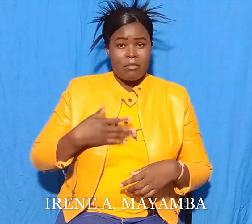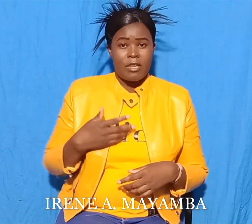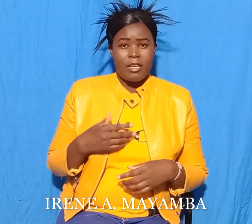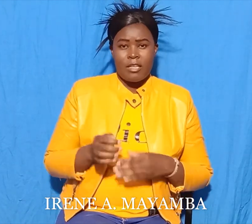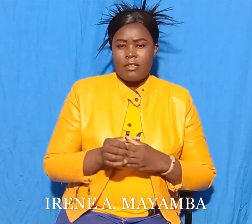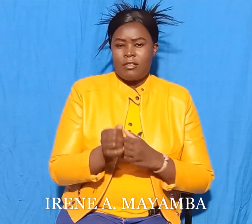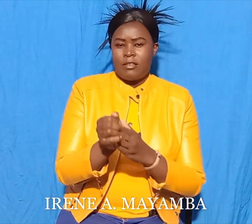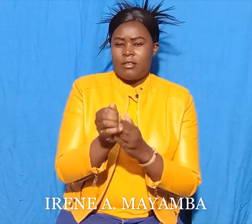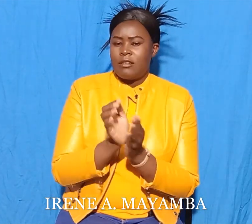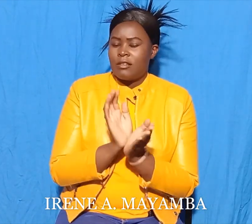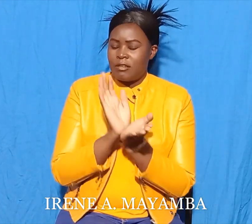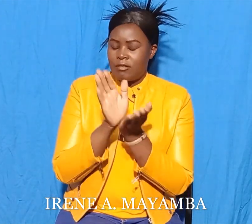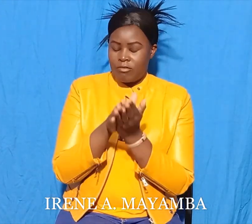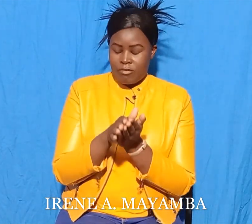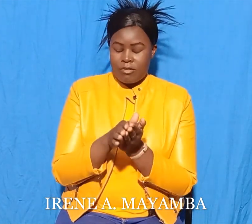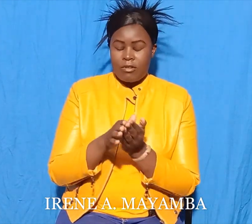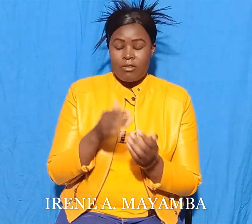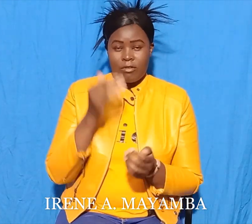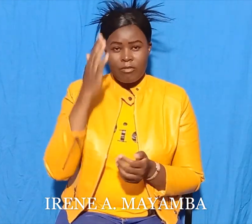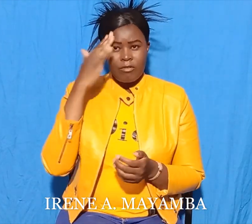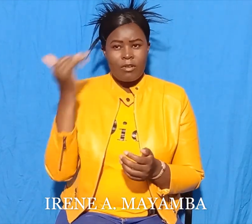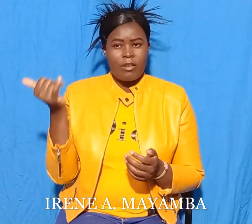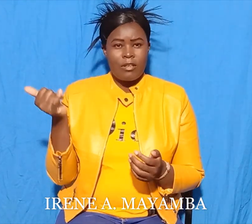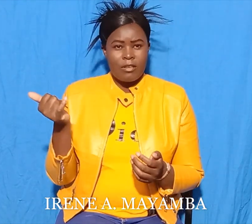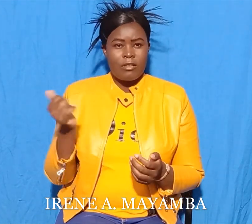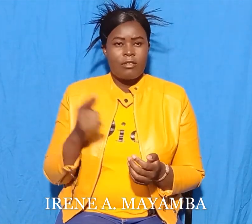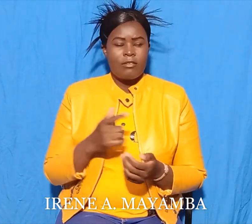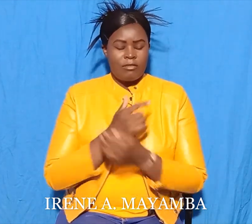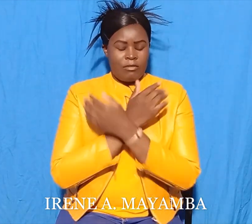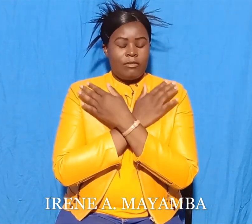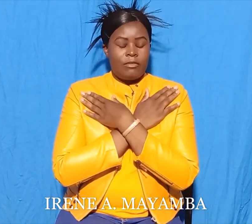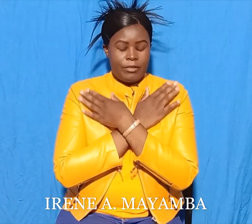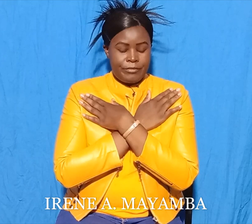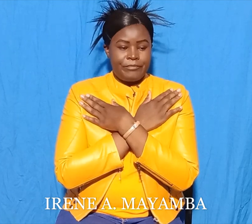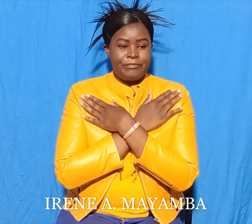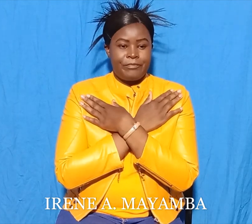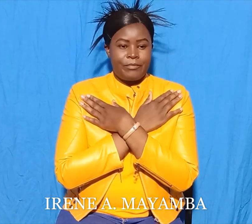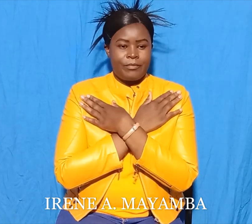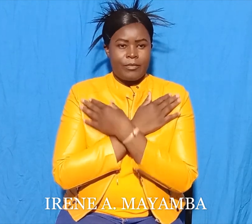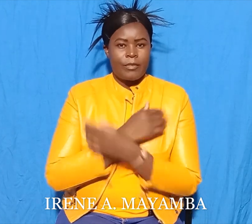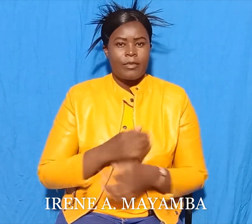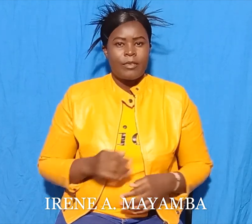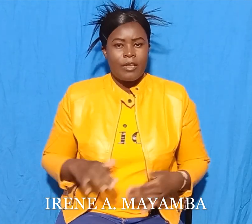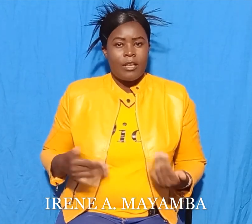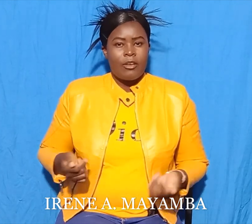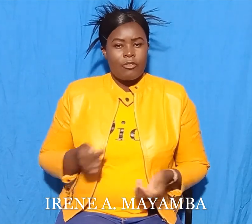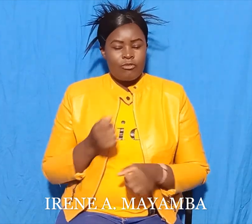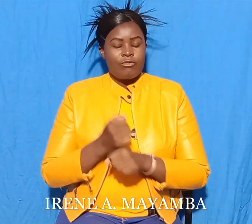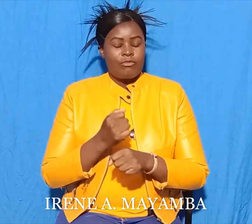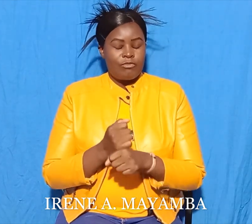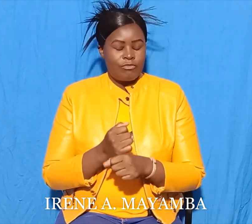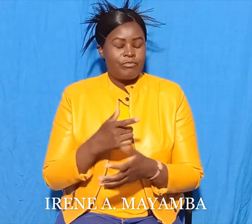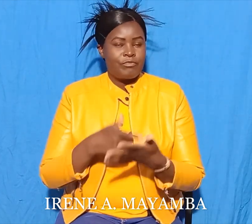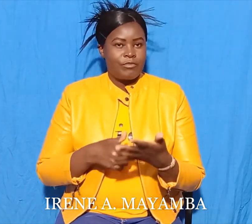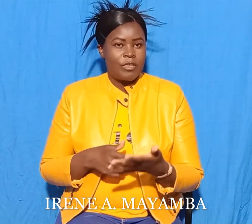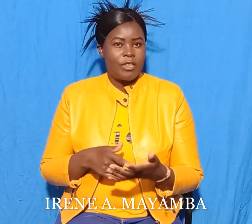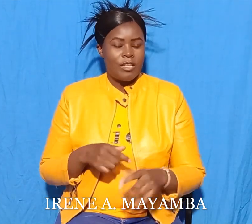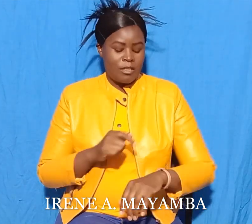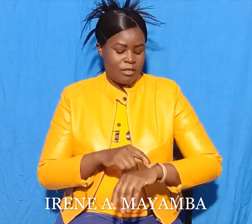that when I have no heart with me? The crocodile asked the monkey. If I take you back